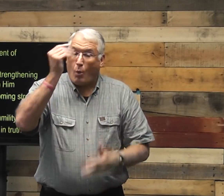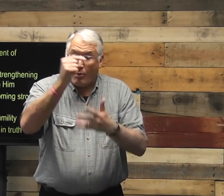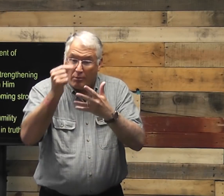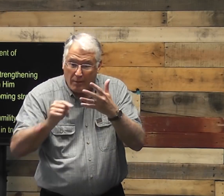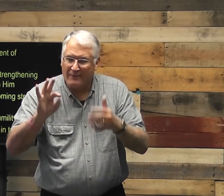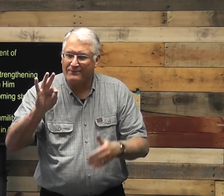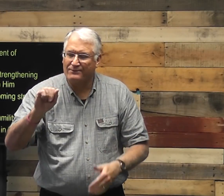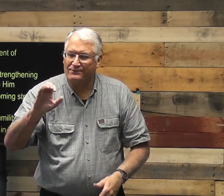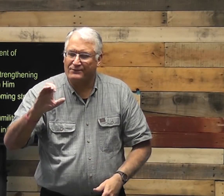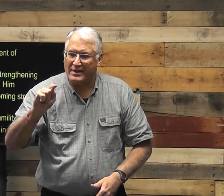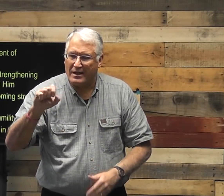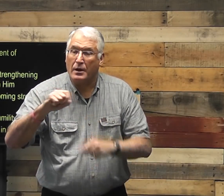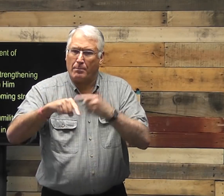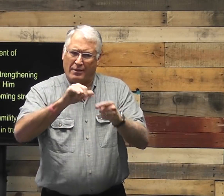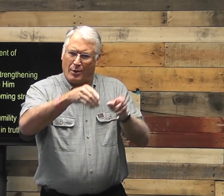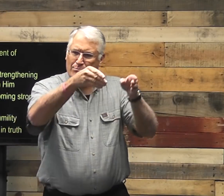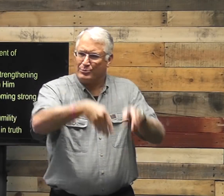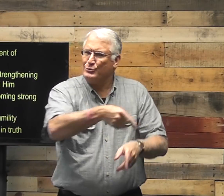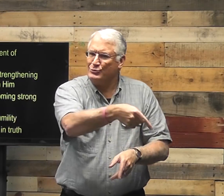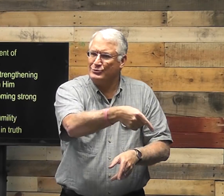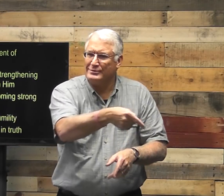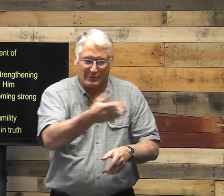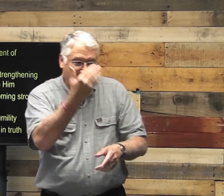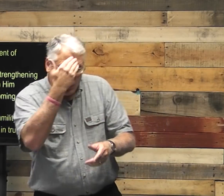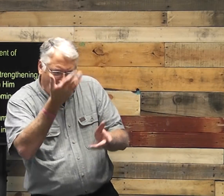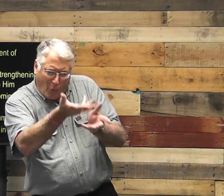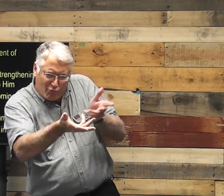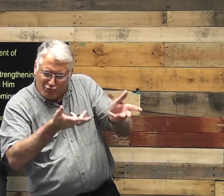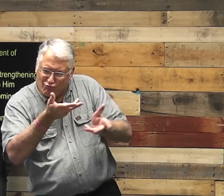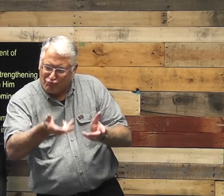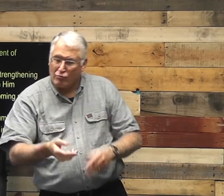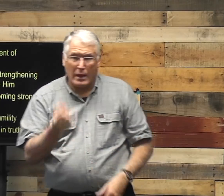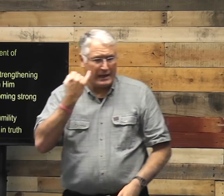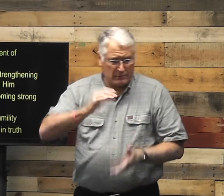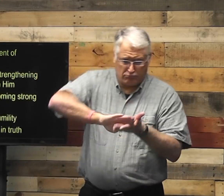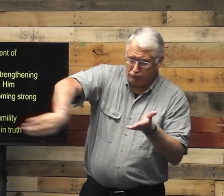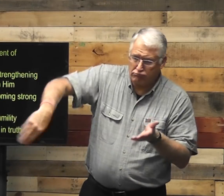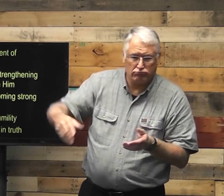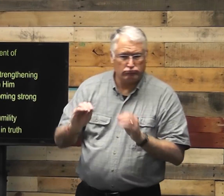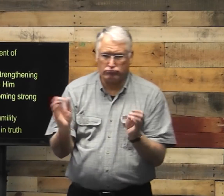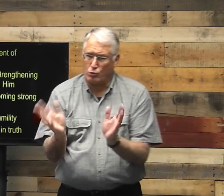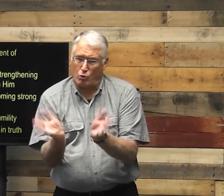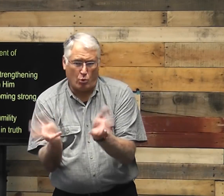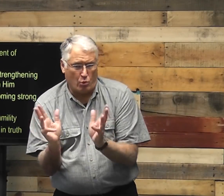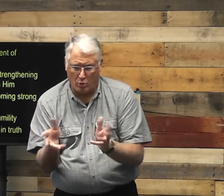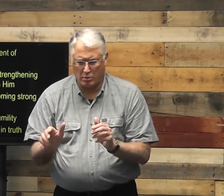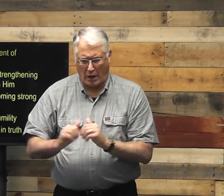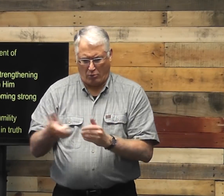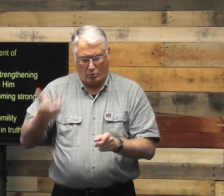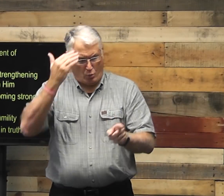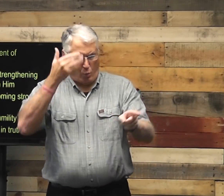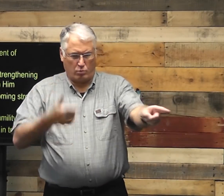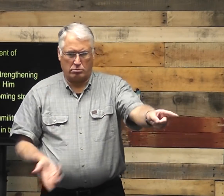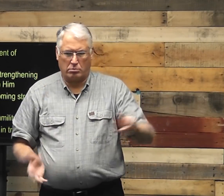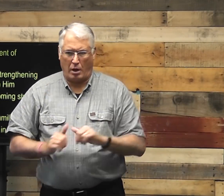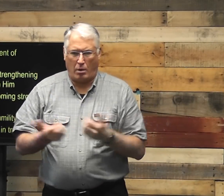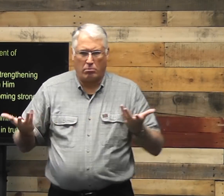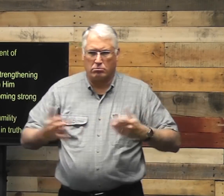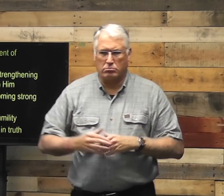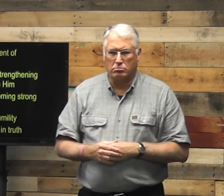matures and grows. You know facts about that person. If you do away with conversation, how do you